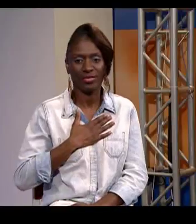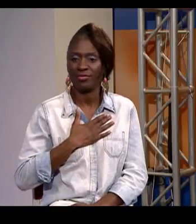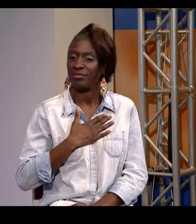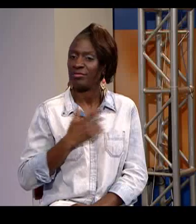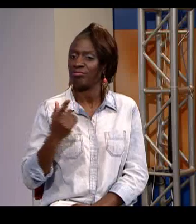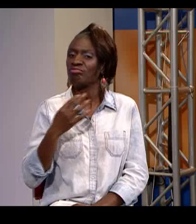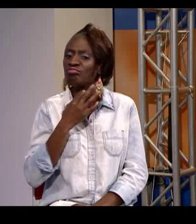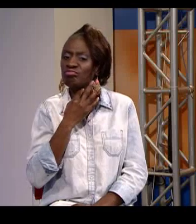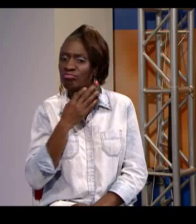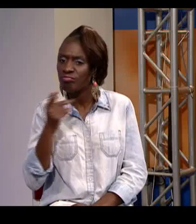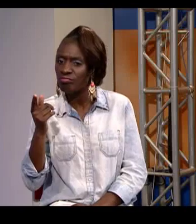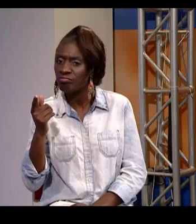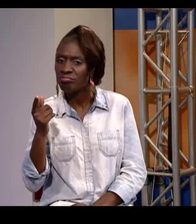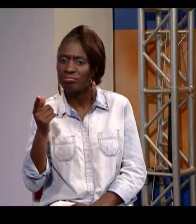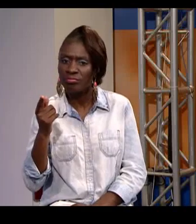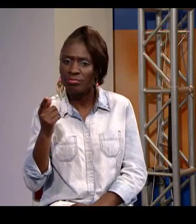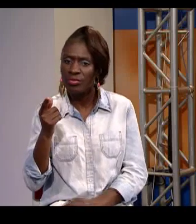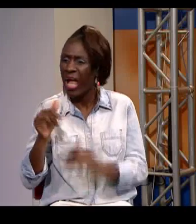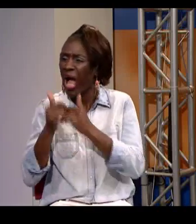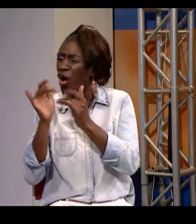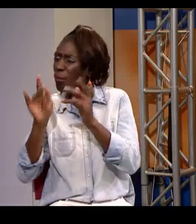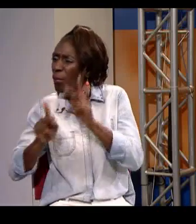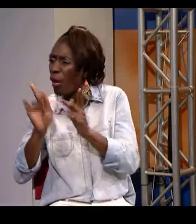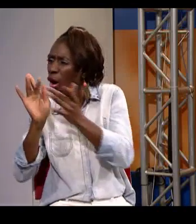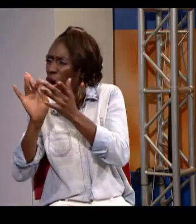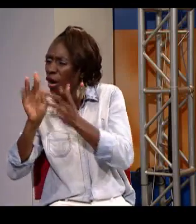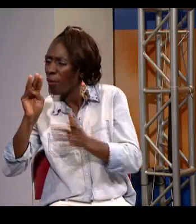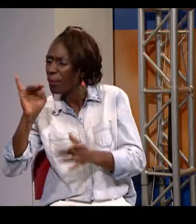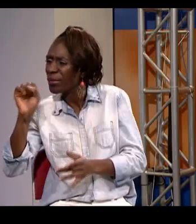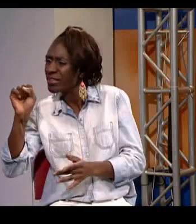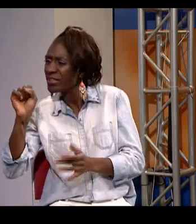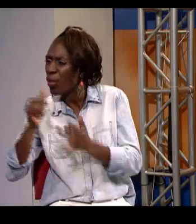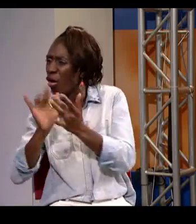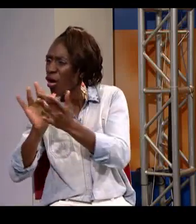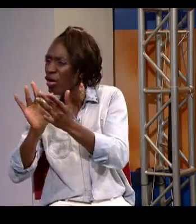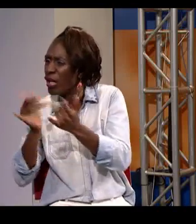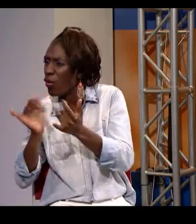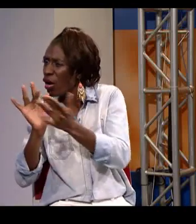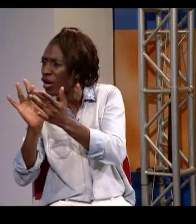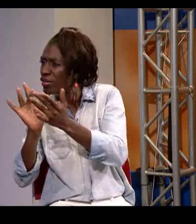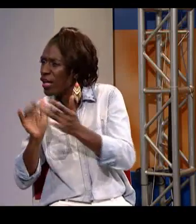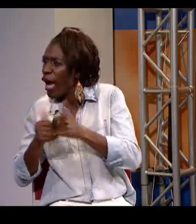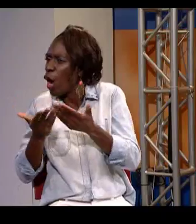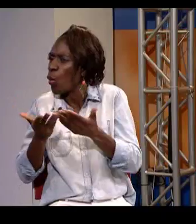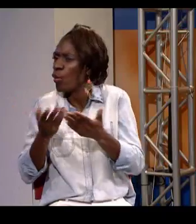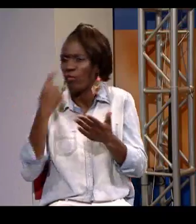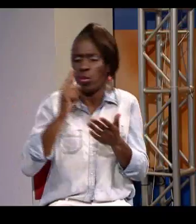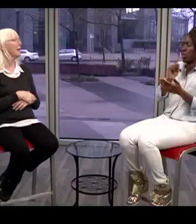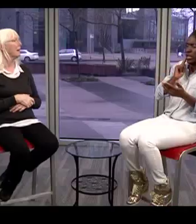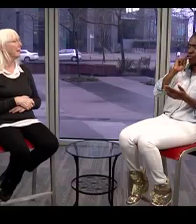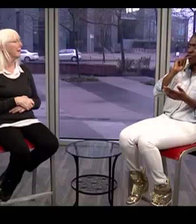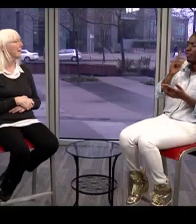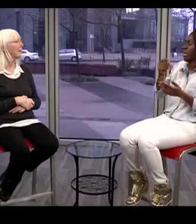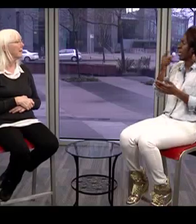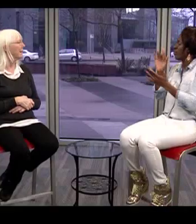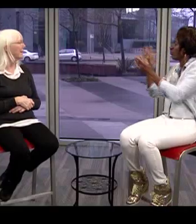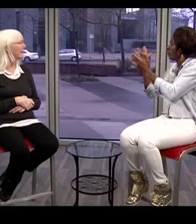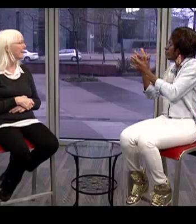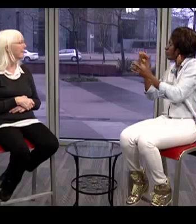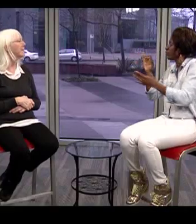from us. I'm wondering, how can people get in touch with medical interpreting services? As a deaf person or